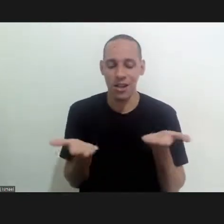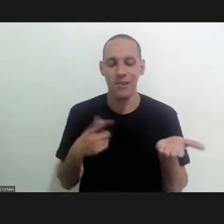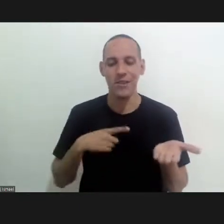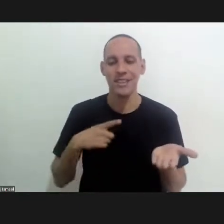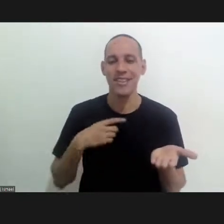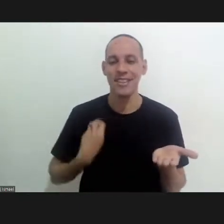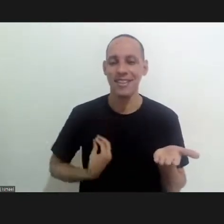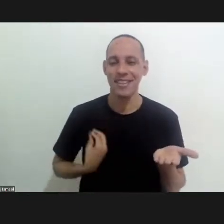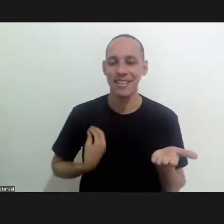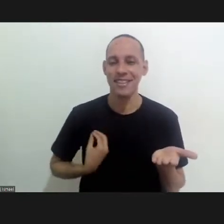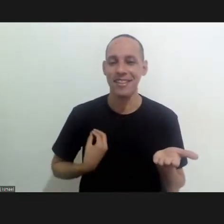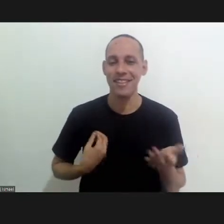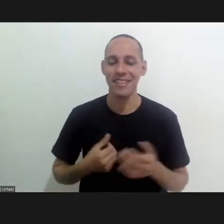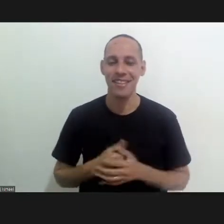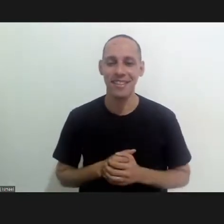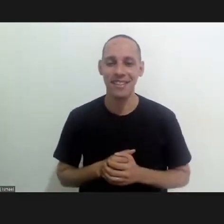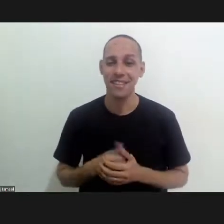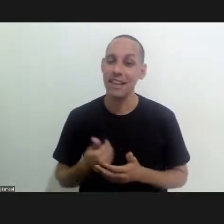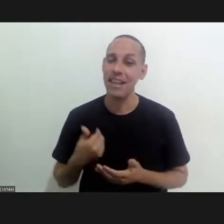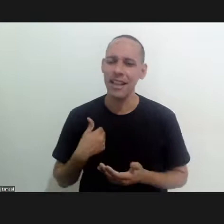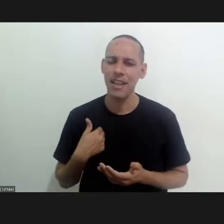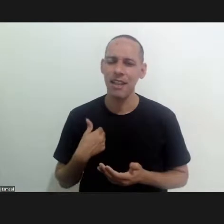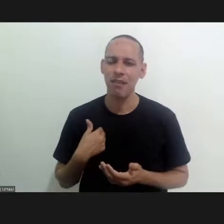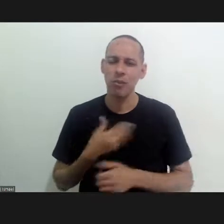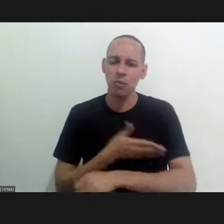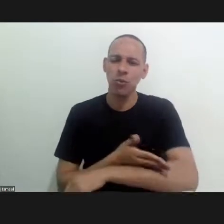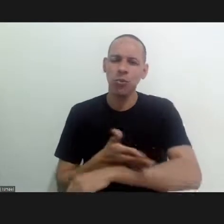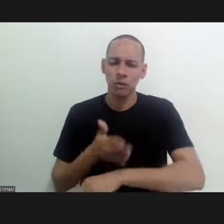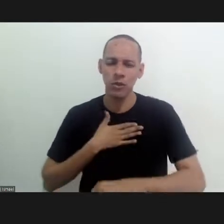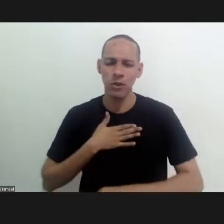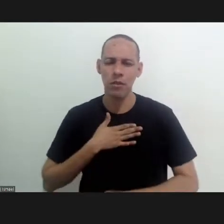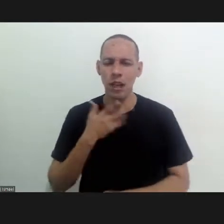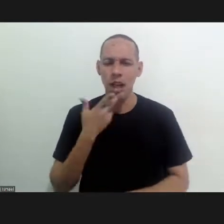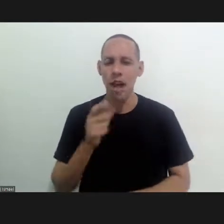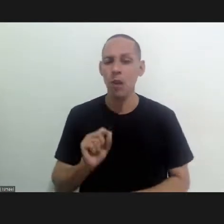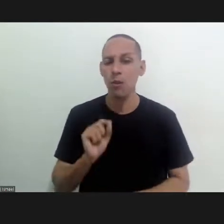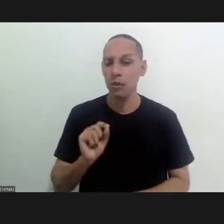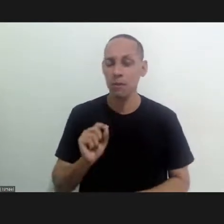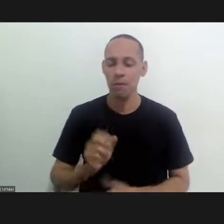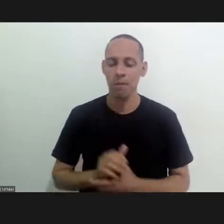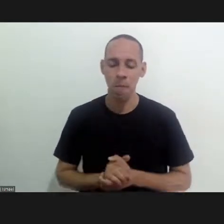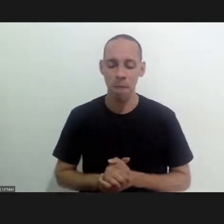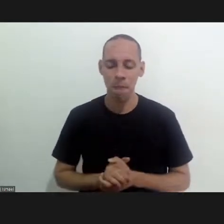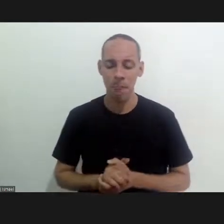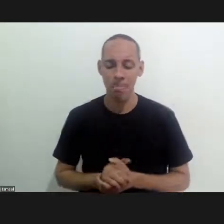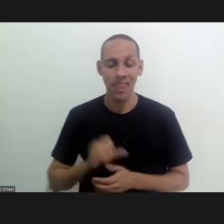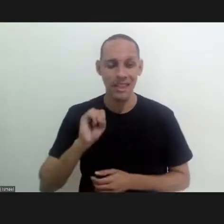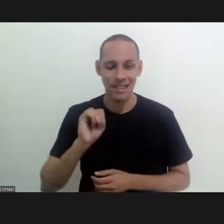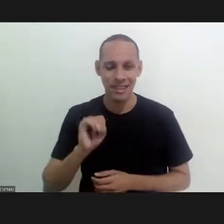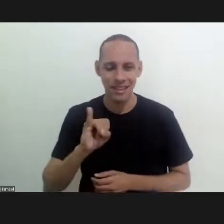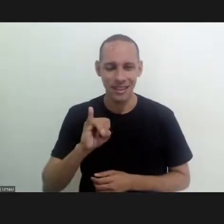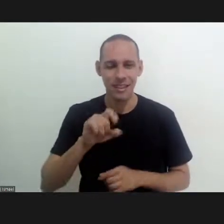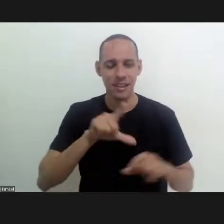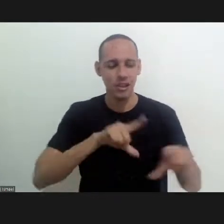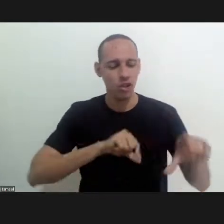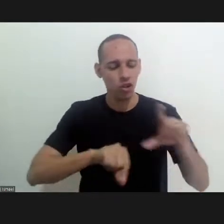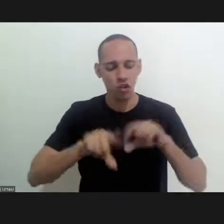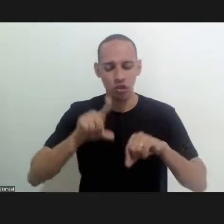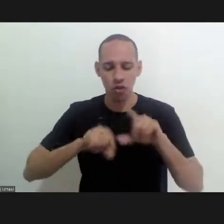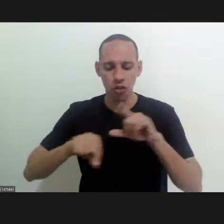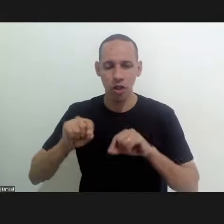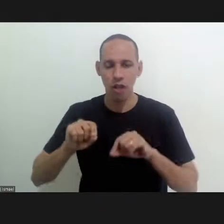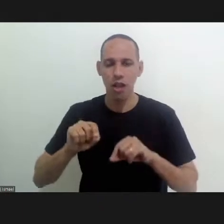journal i usually mention that if uh if we have to list